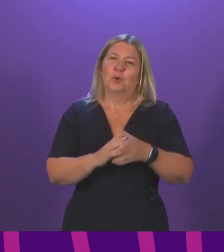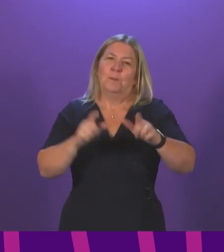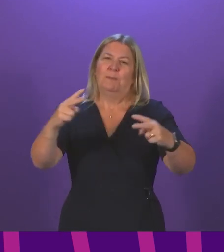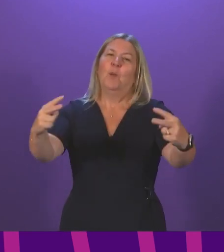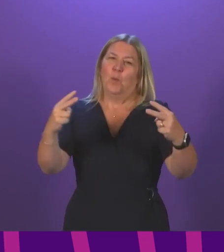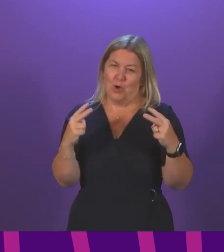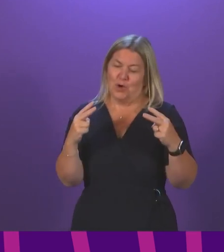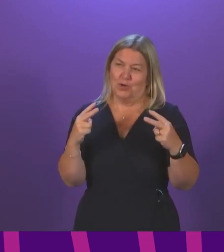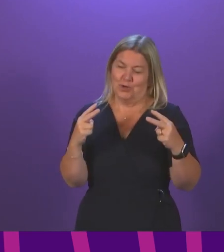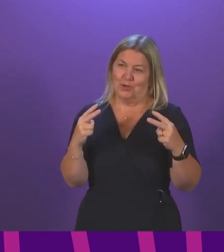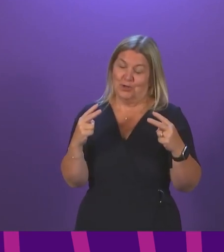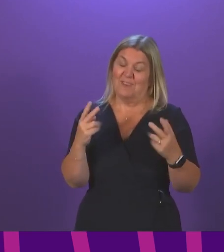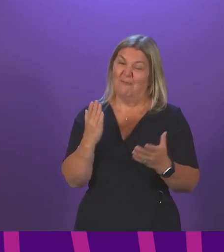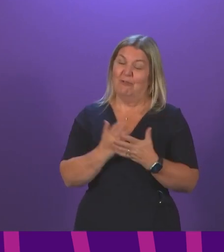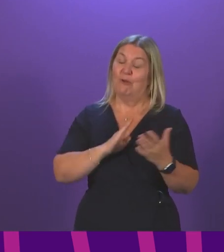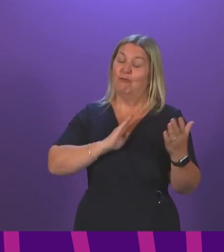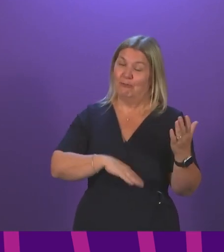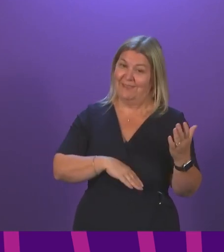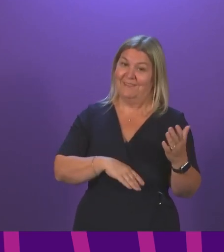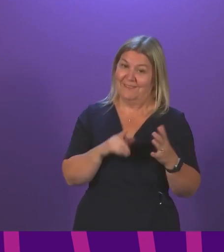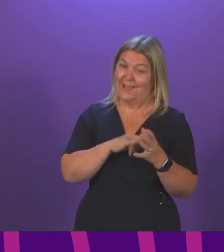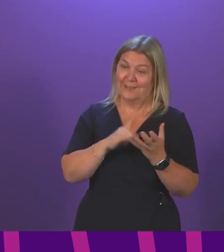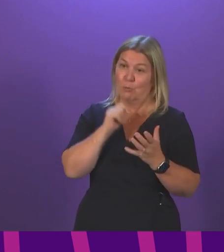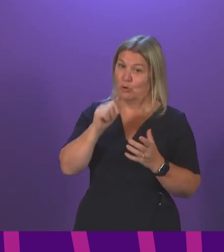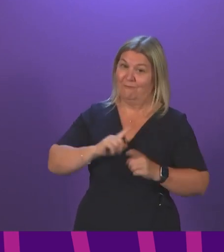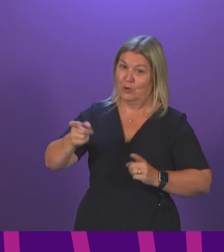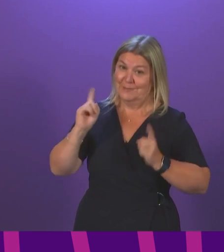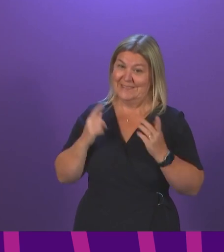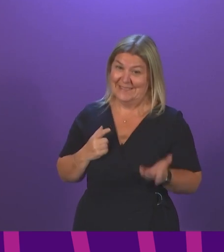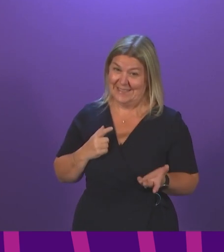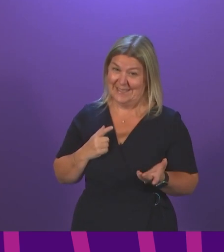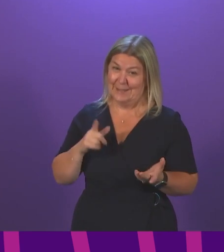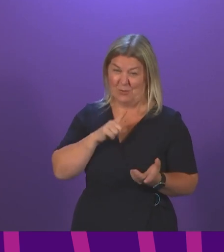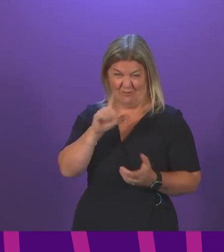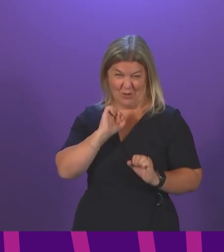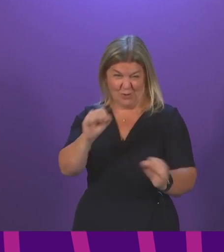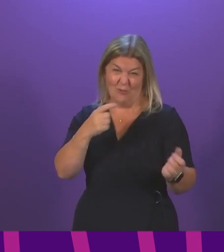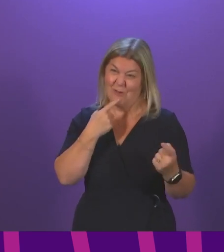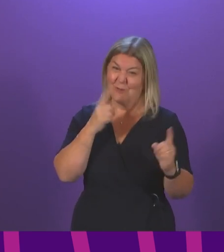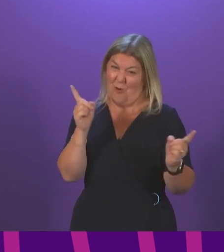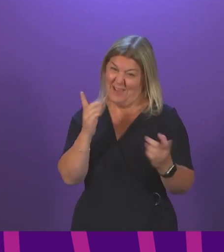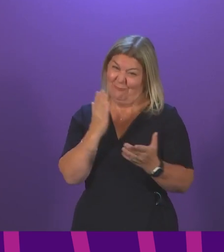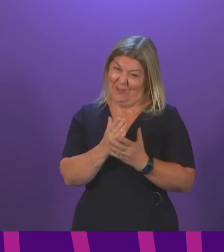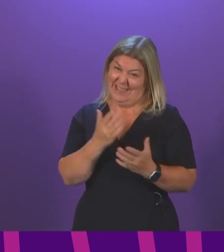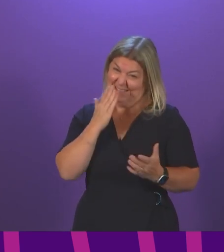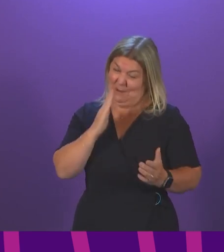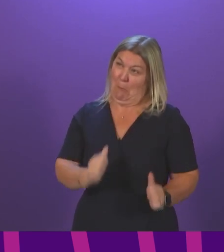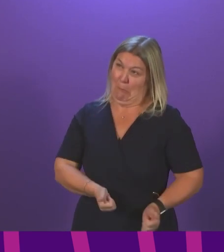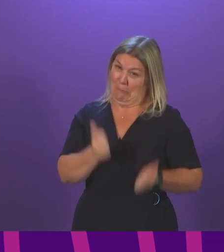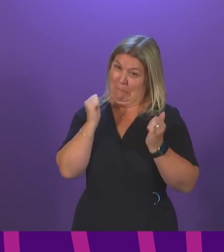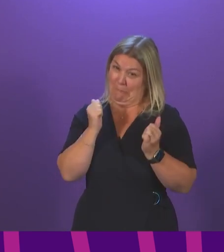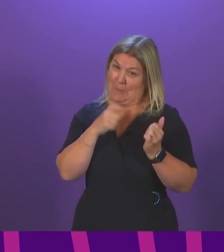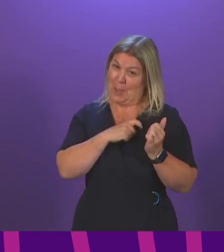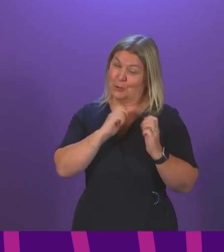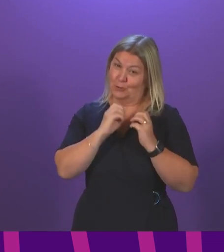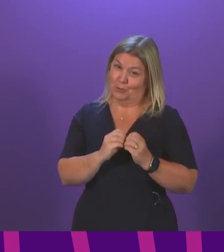standing here. Because, you know, clever quips might sound good in a student union. But when you're actually trying to deal with a